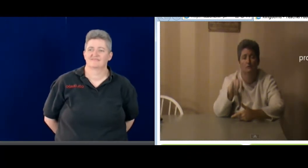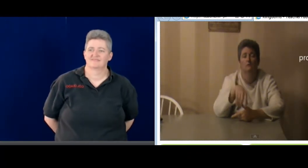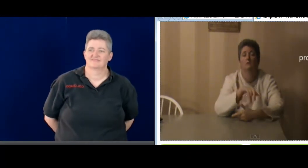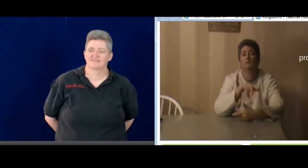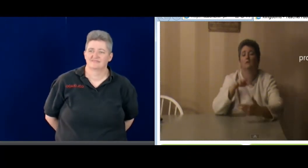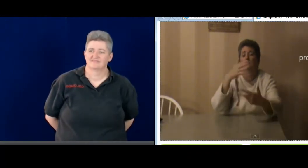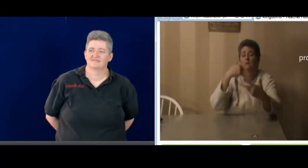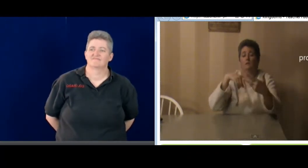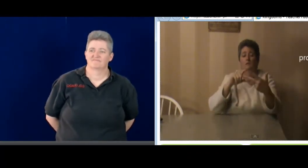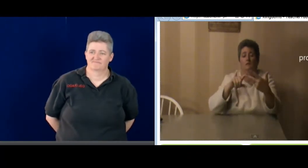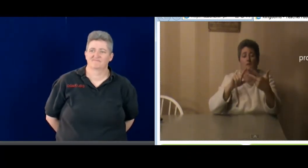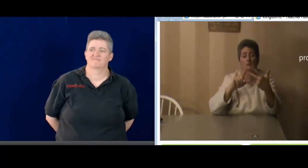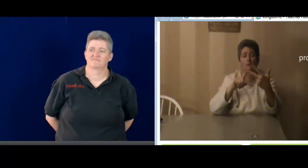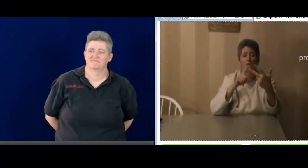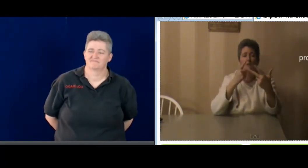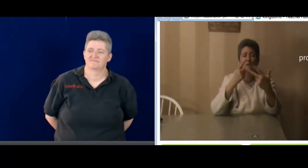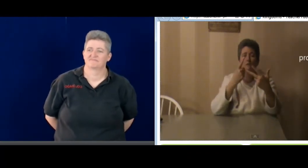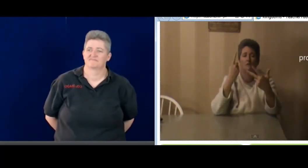Protist.